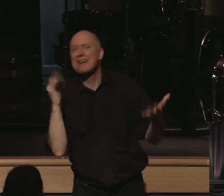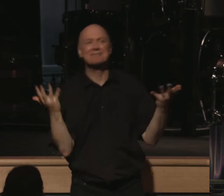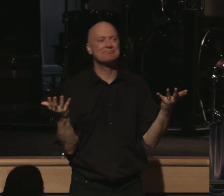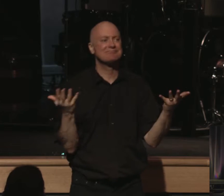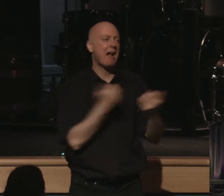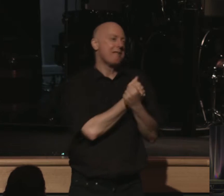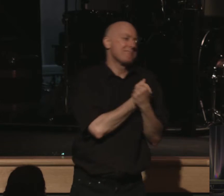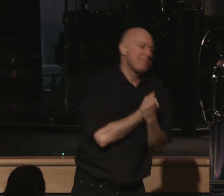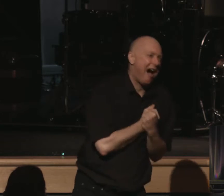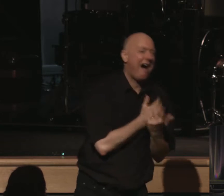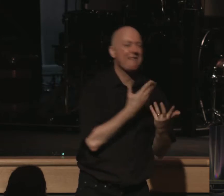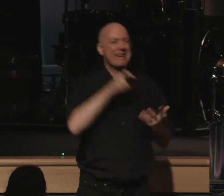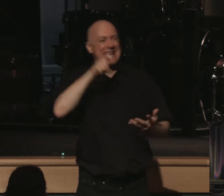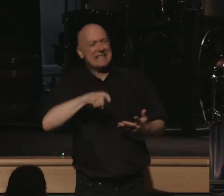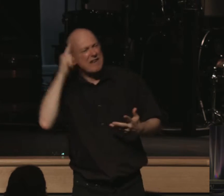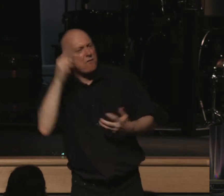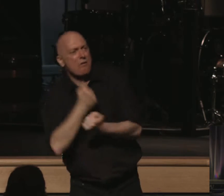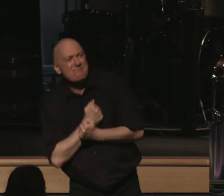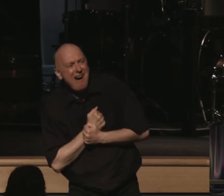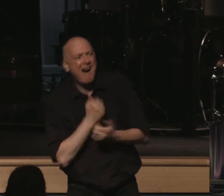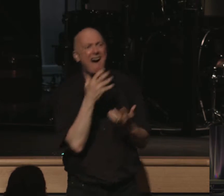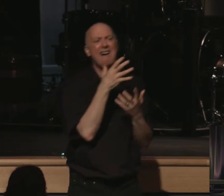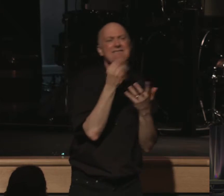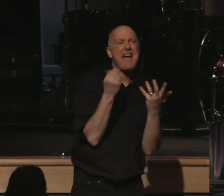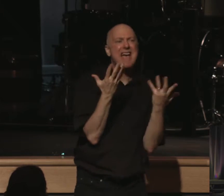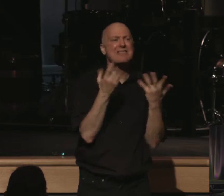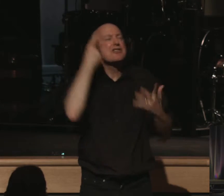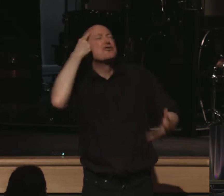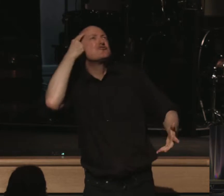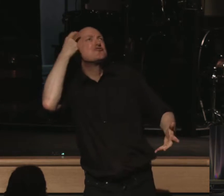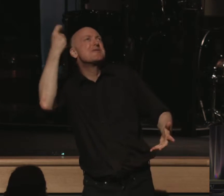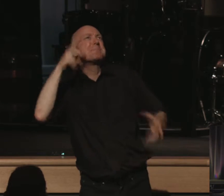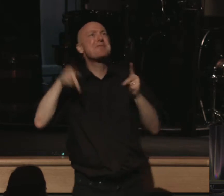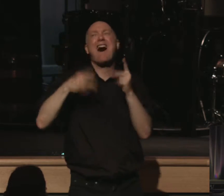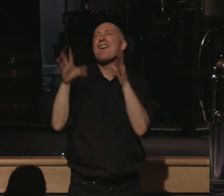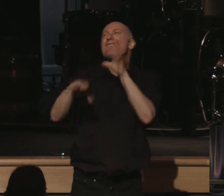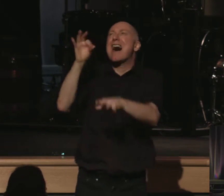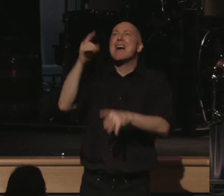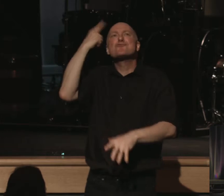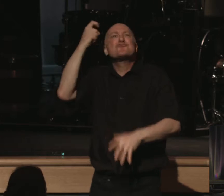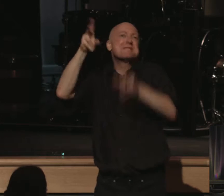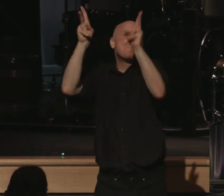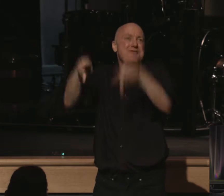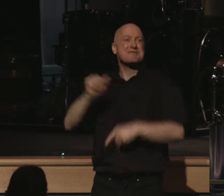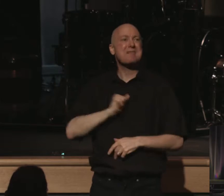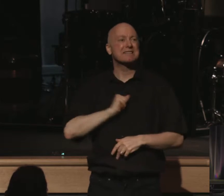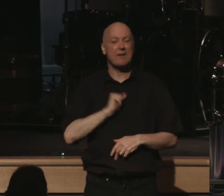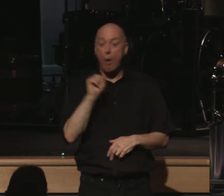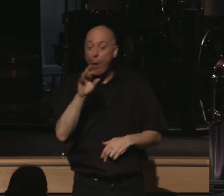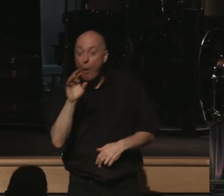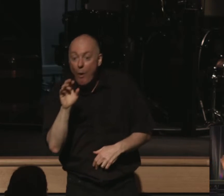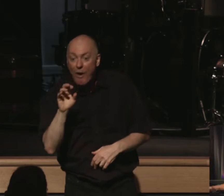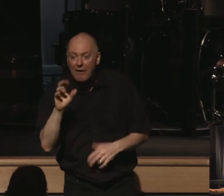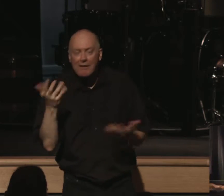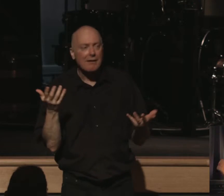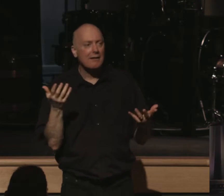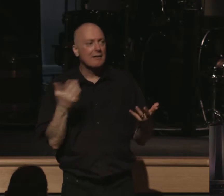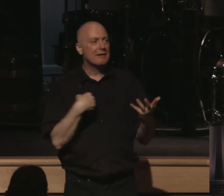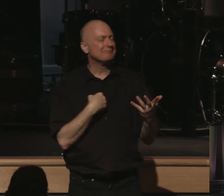love and the need for love and just that dream person. If I could find that person. And even in the other direction, oh, I just